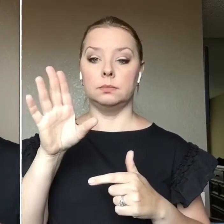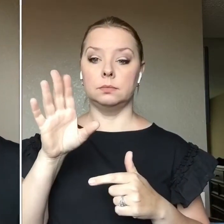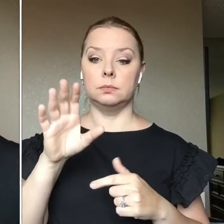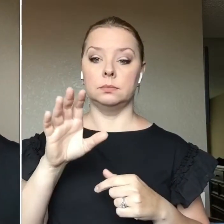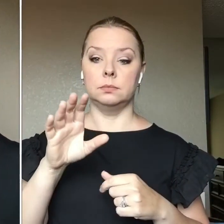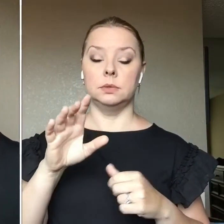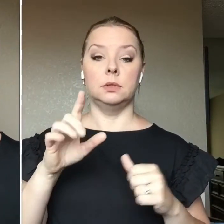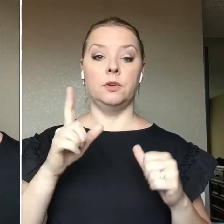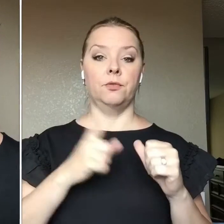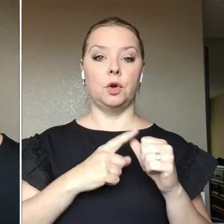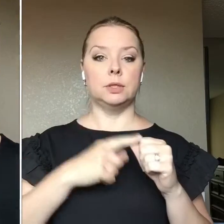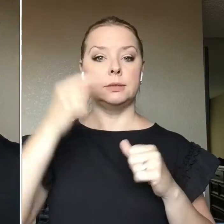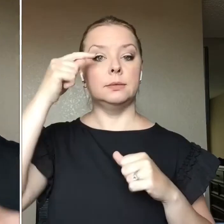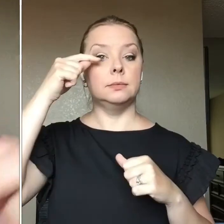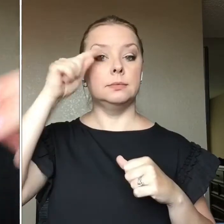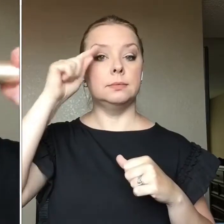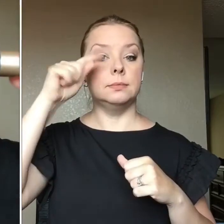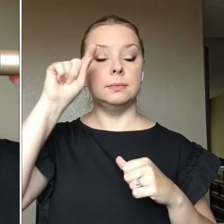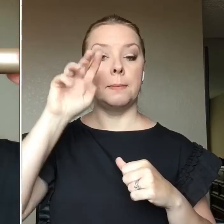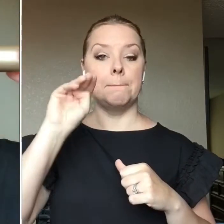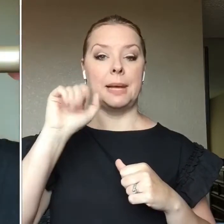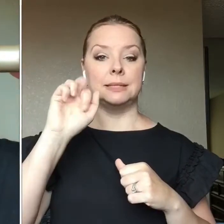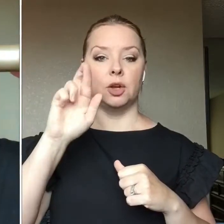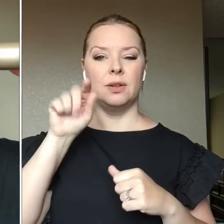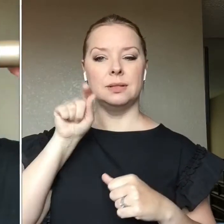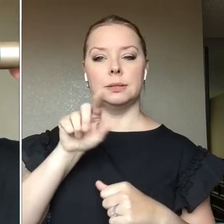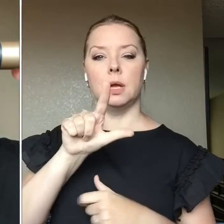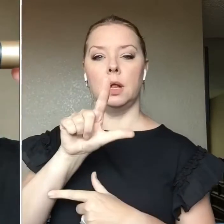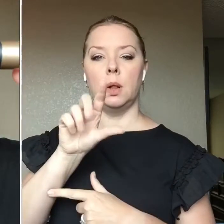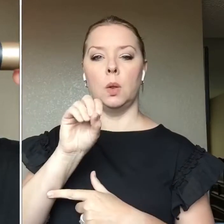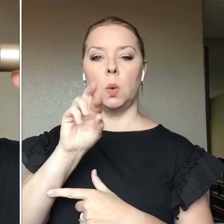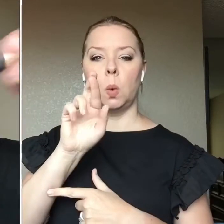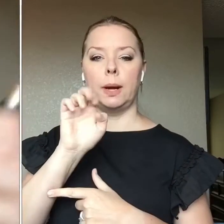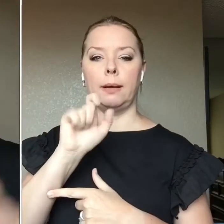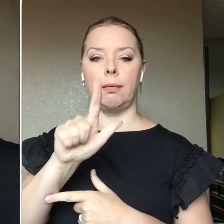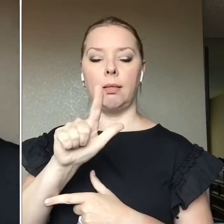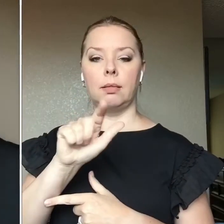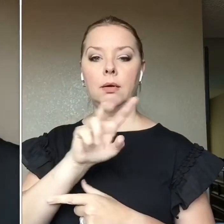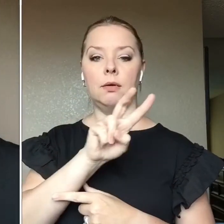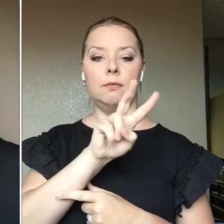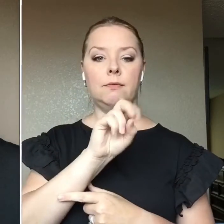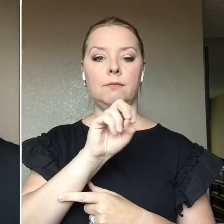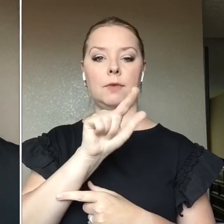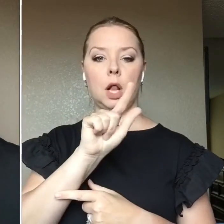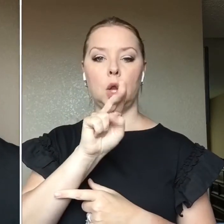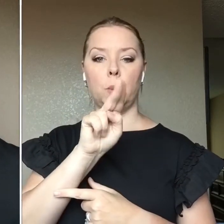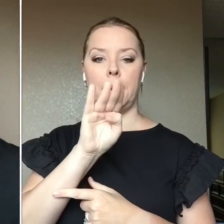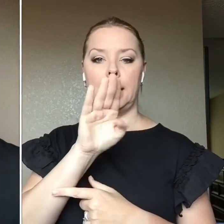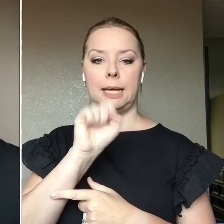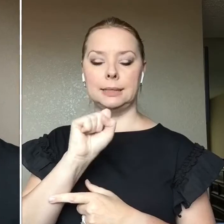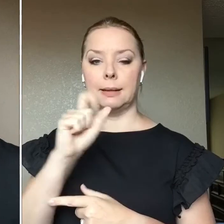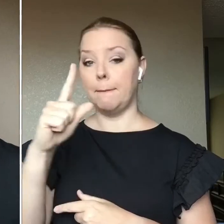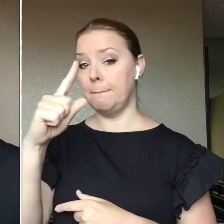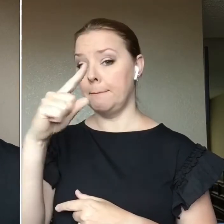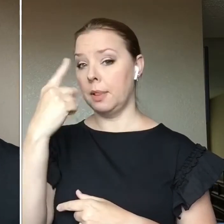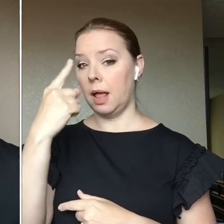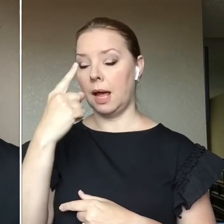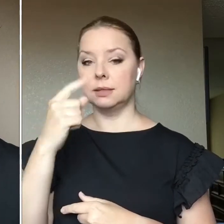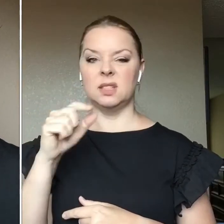mascara. This is L'Oreal Voluminous Black. Um, it's just a makeup artist favorite for many